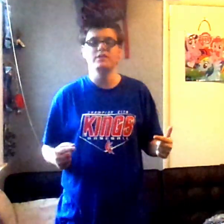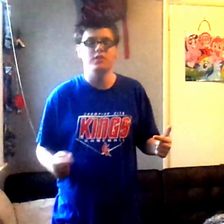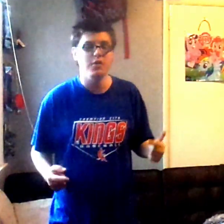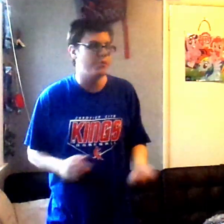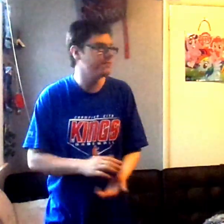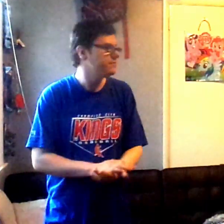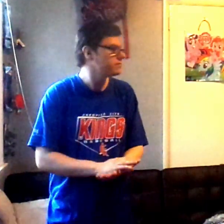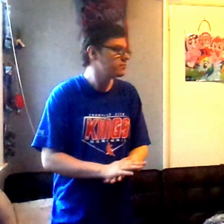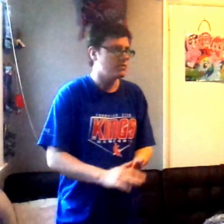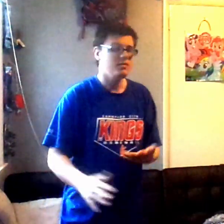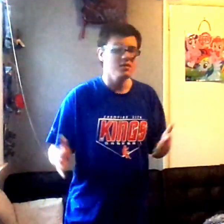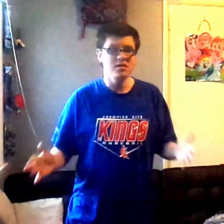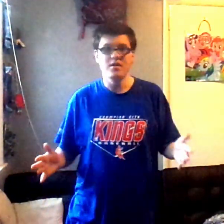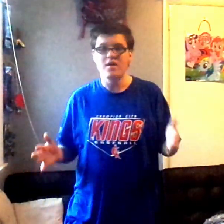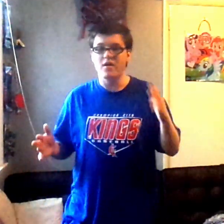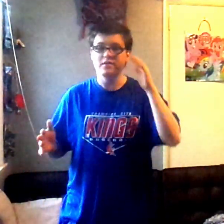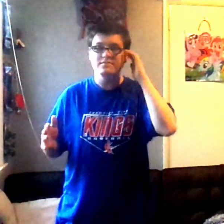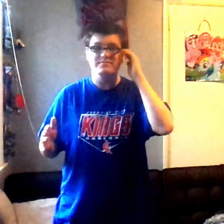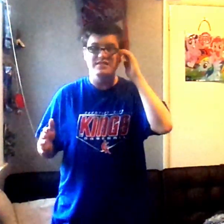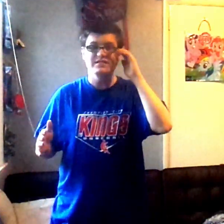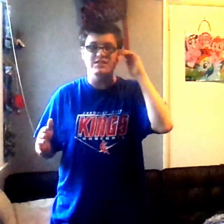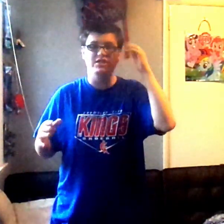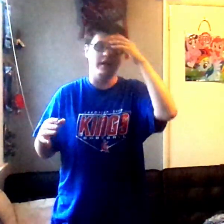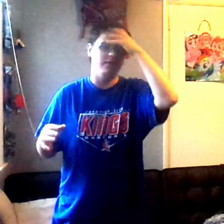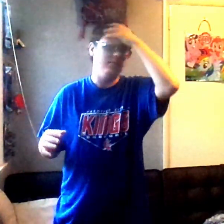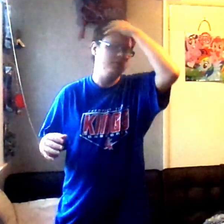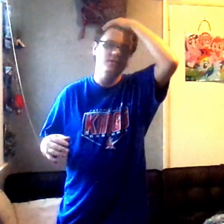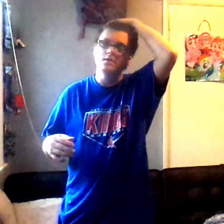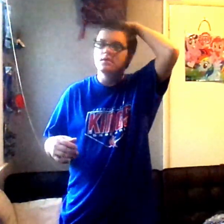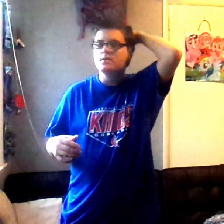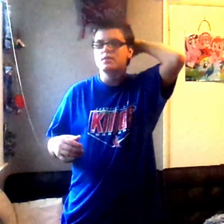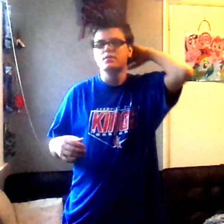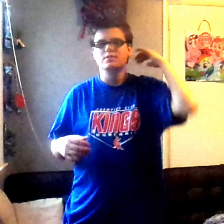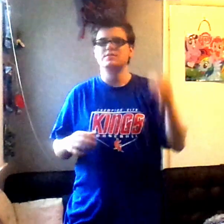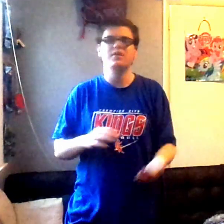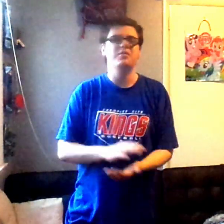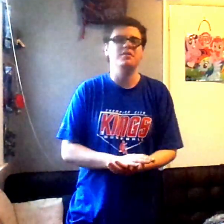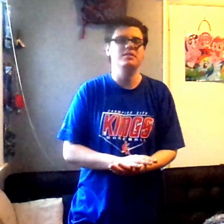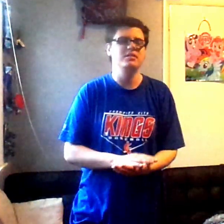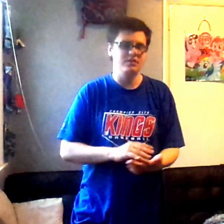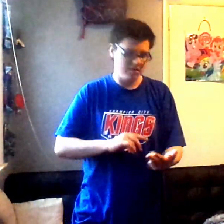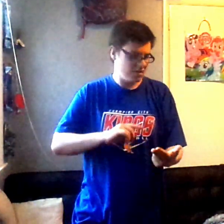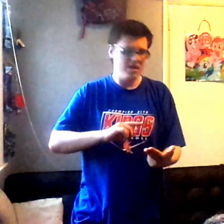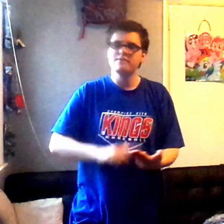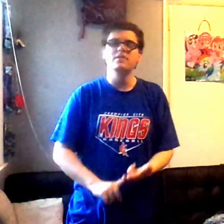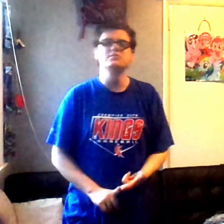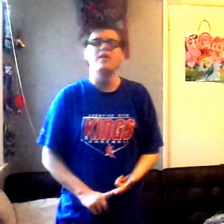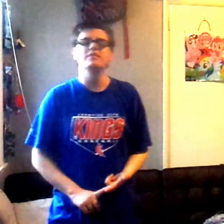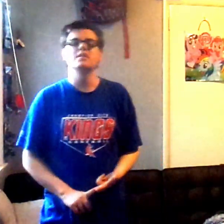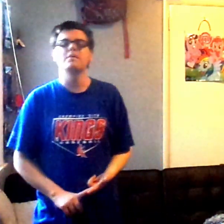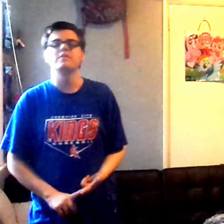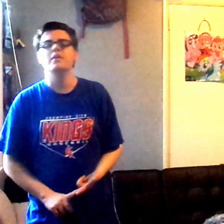2. on Disney Channel. So, first off, let's talk about the good.